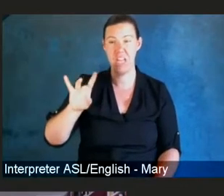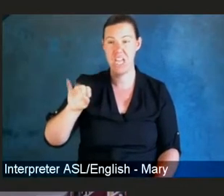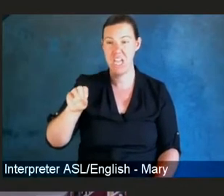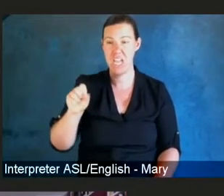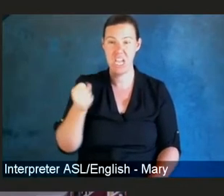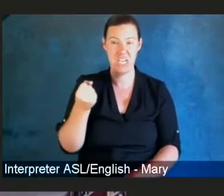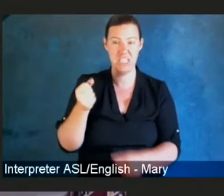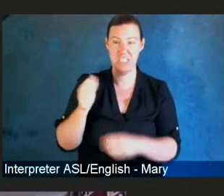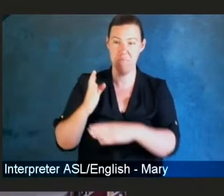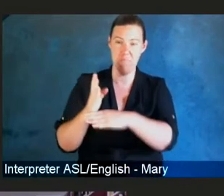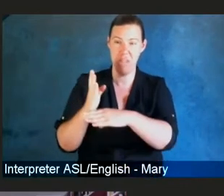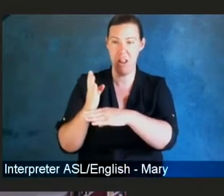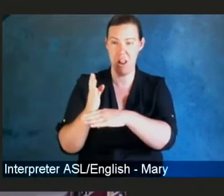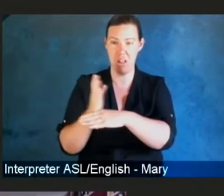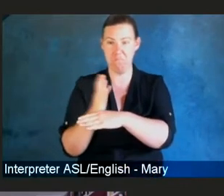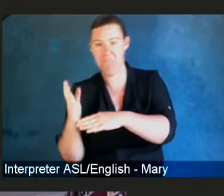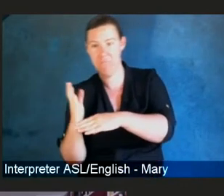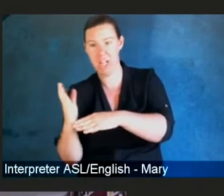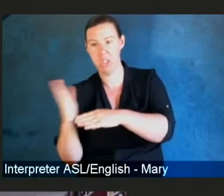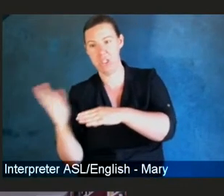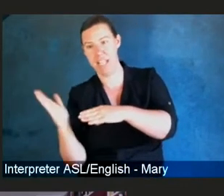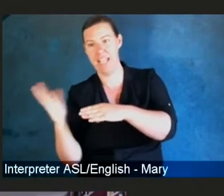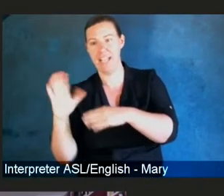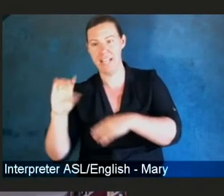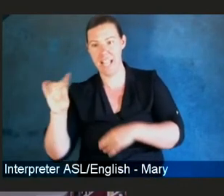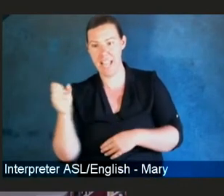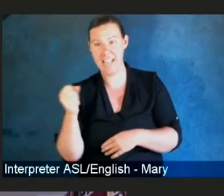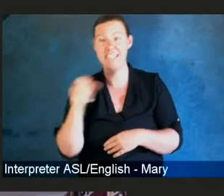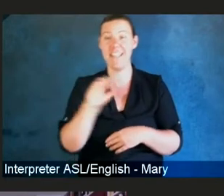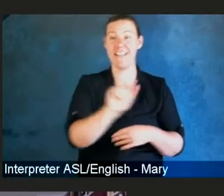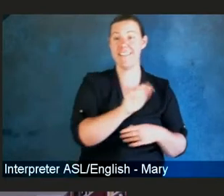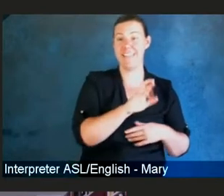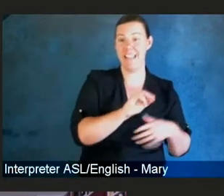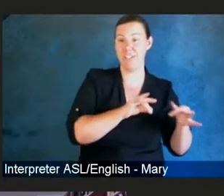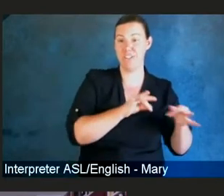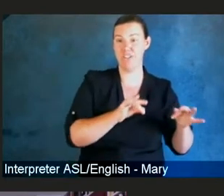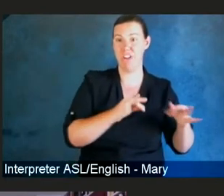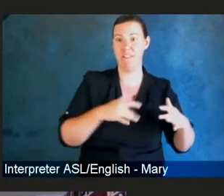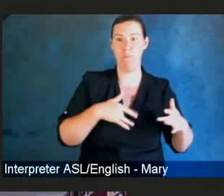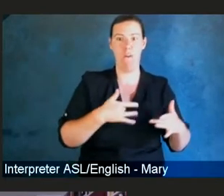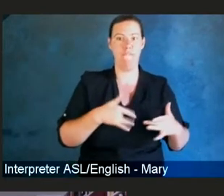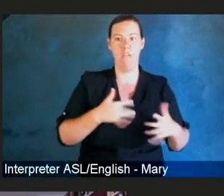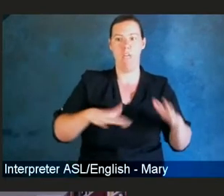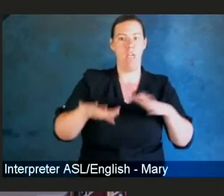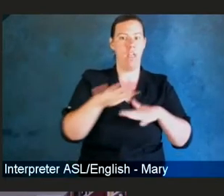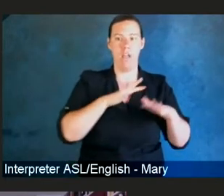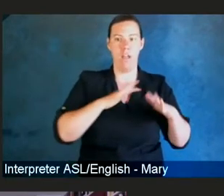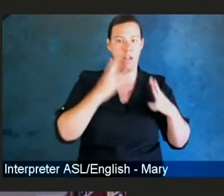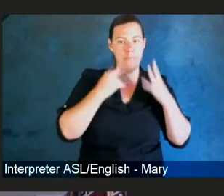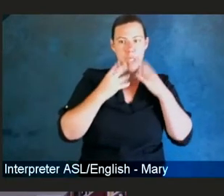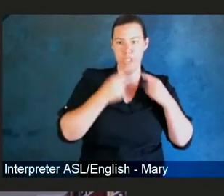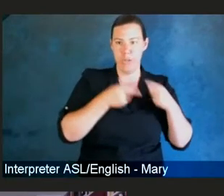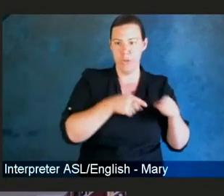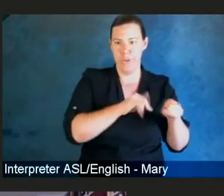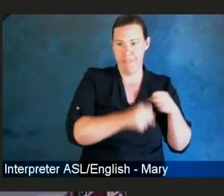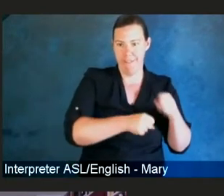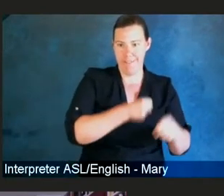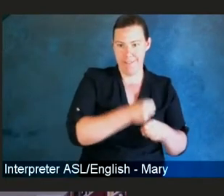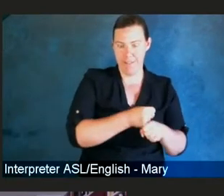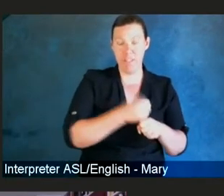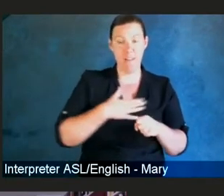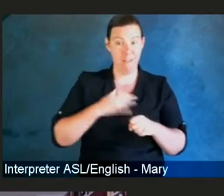what the climate was like during those years, and my colleagues know what it was like. The advocates were